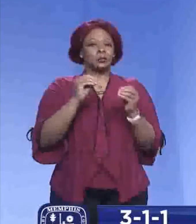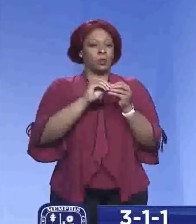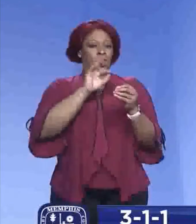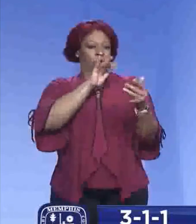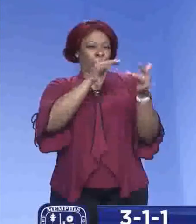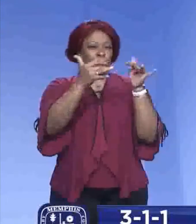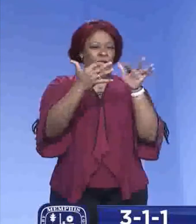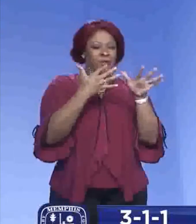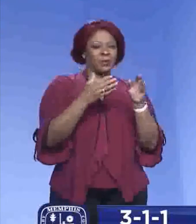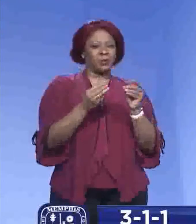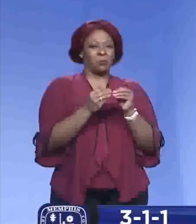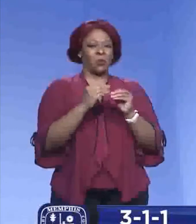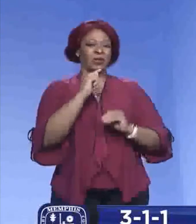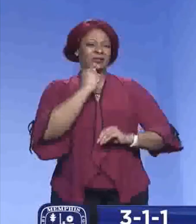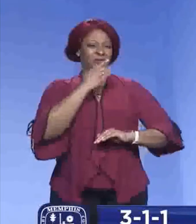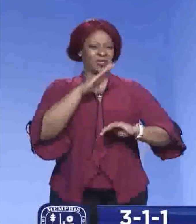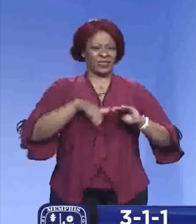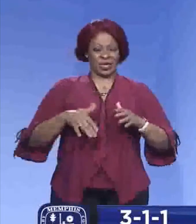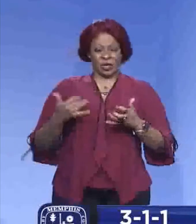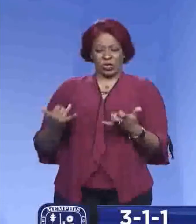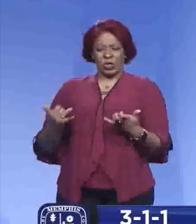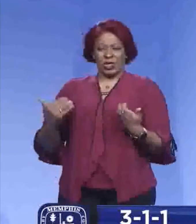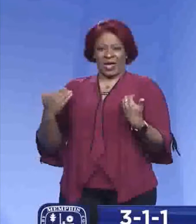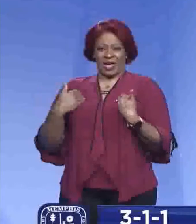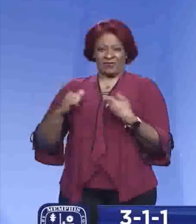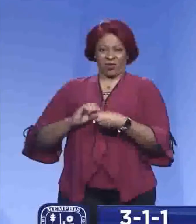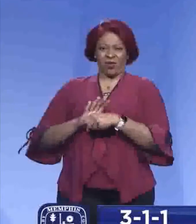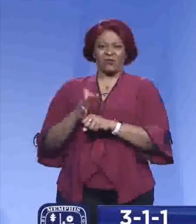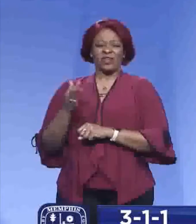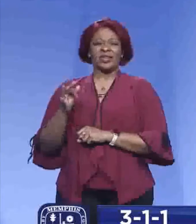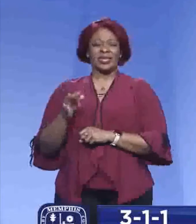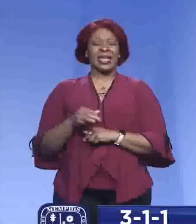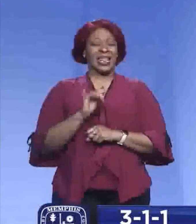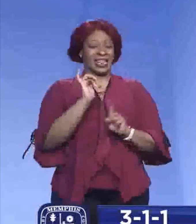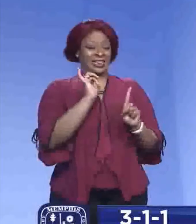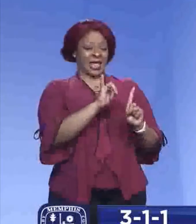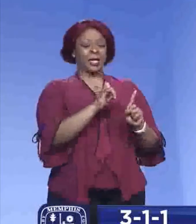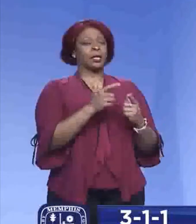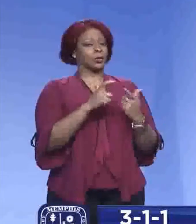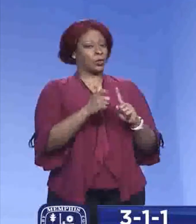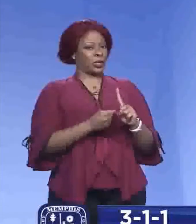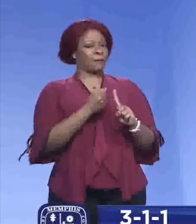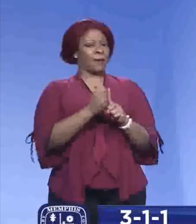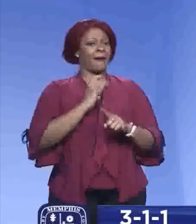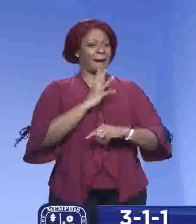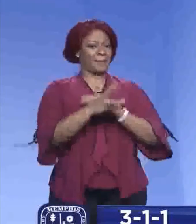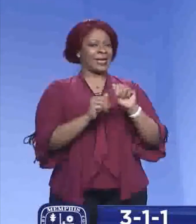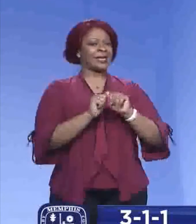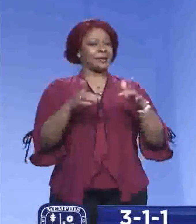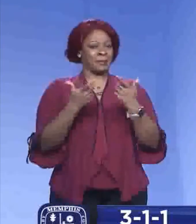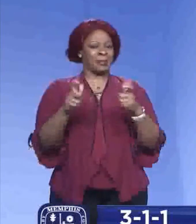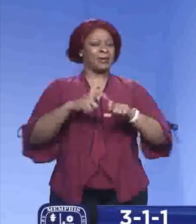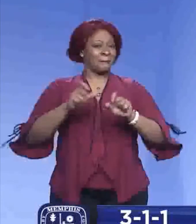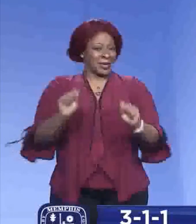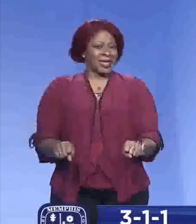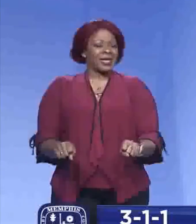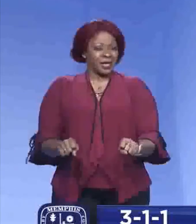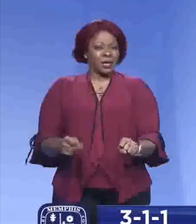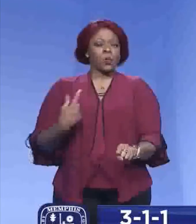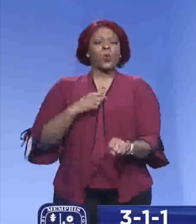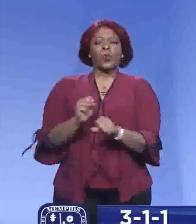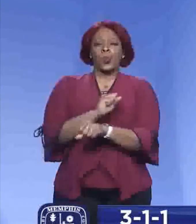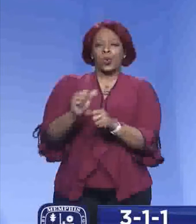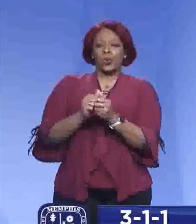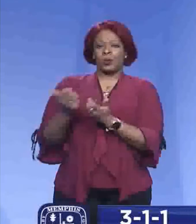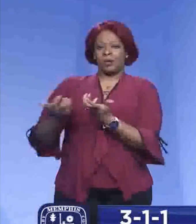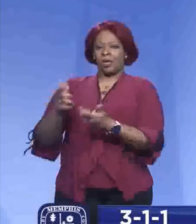what we're currently experiencing in Shelby County, and that actually can impact our pandemic significantly, so we're working